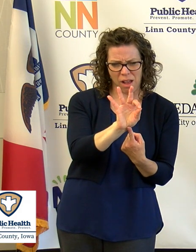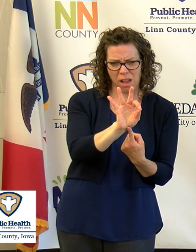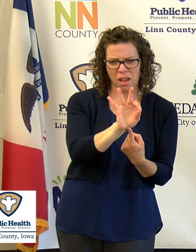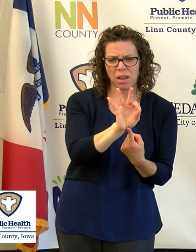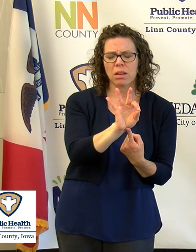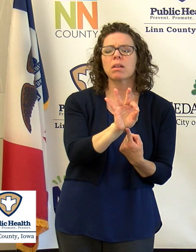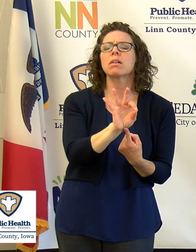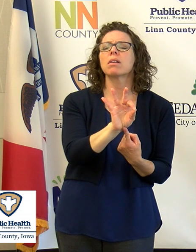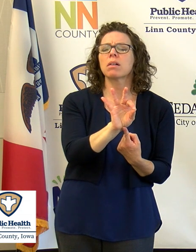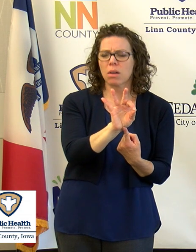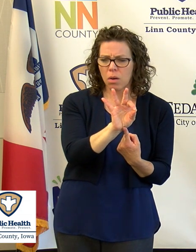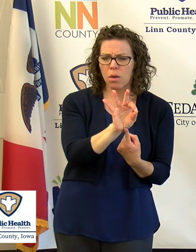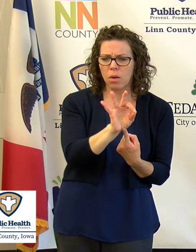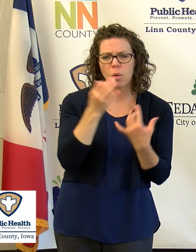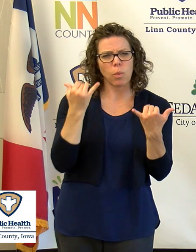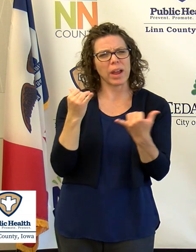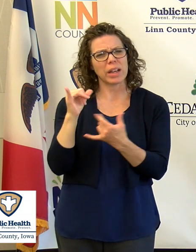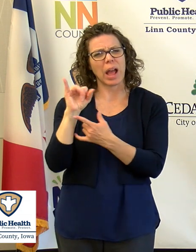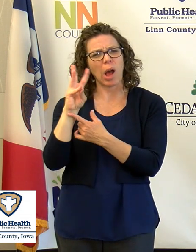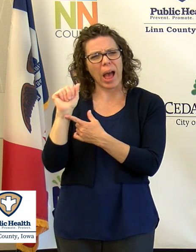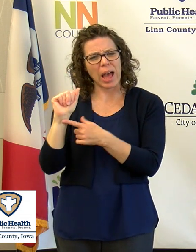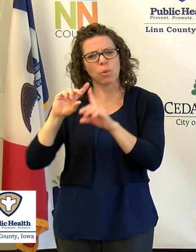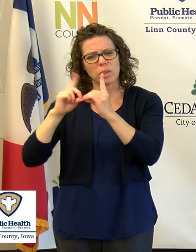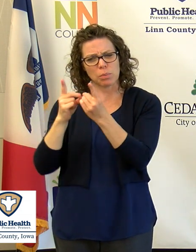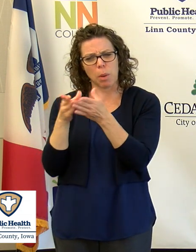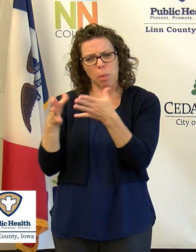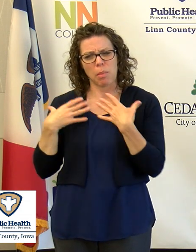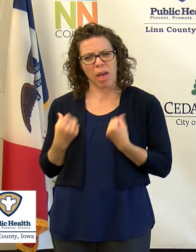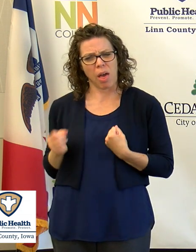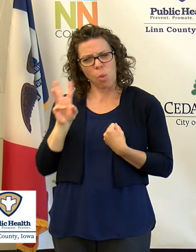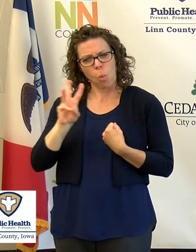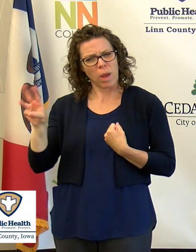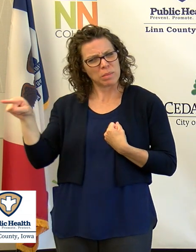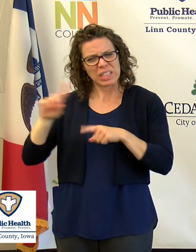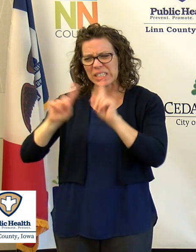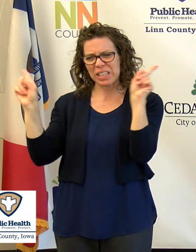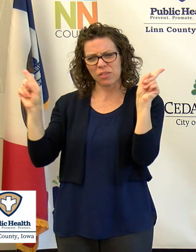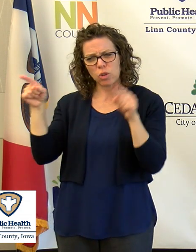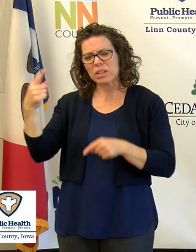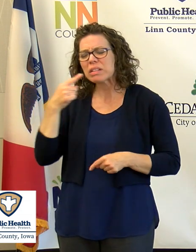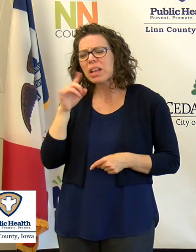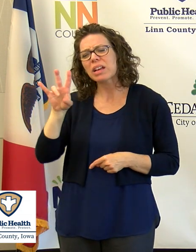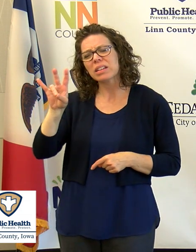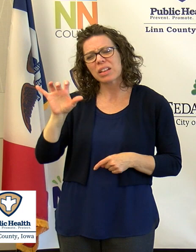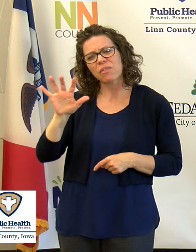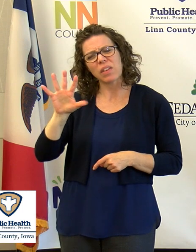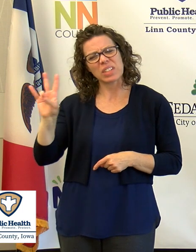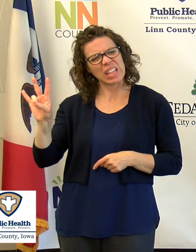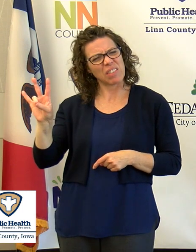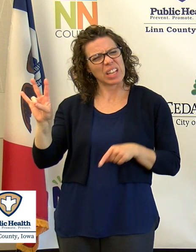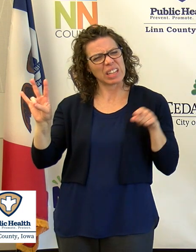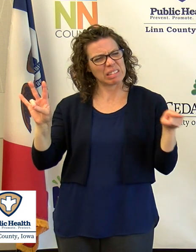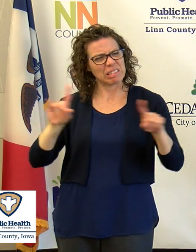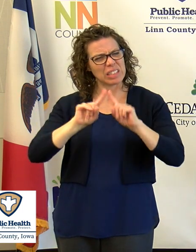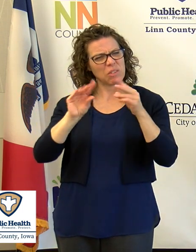on Iowa Department of Public Health site, they have 757.